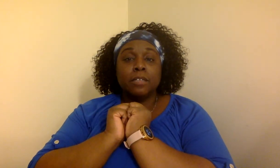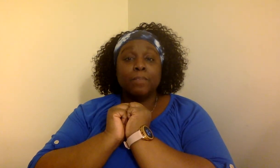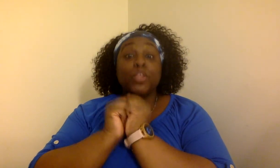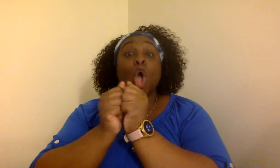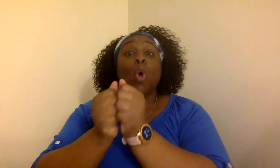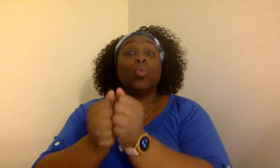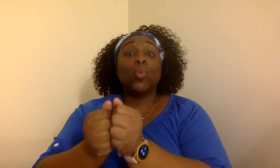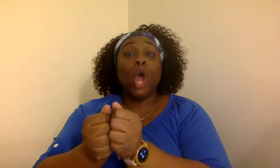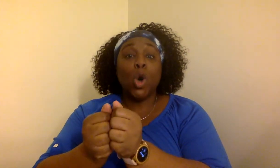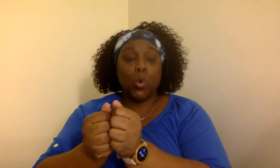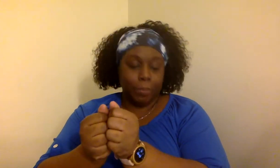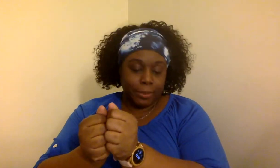Home.